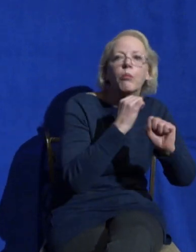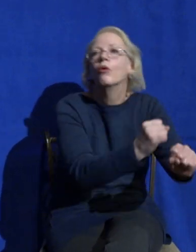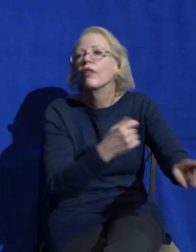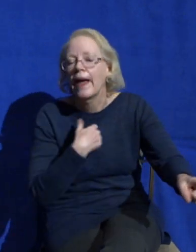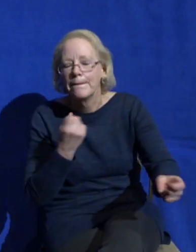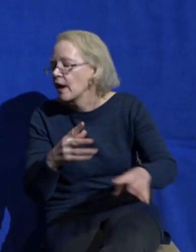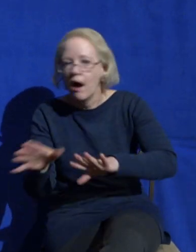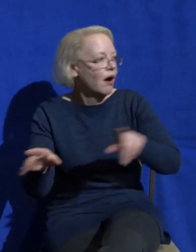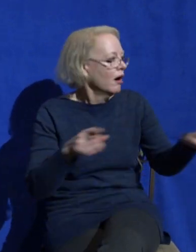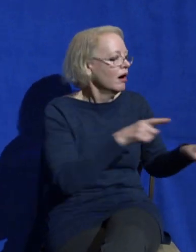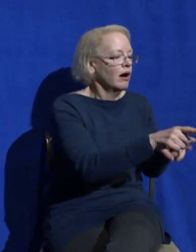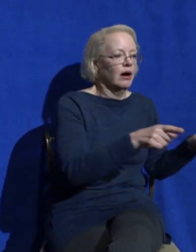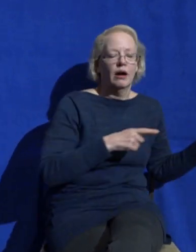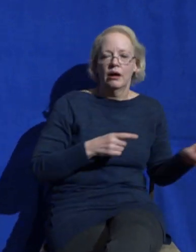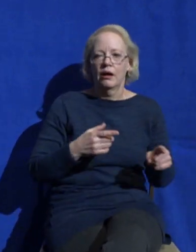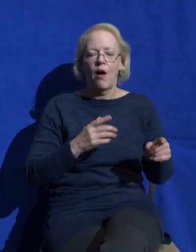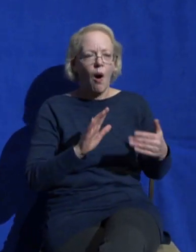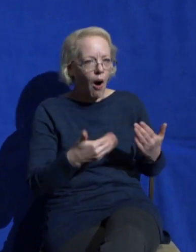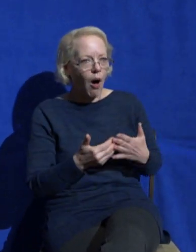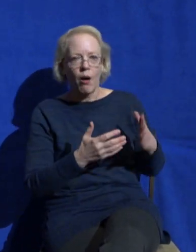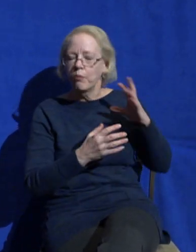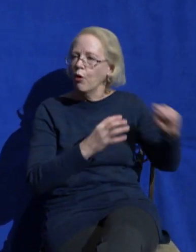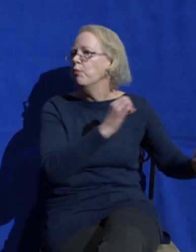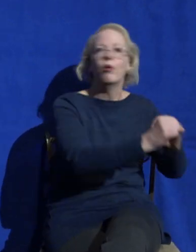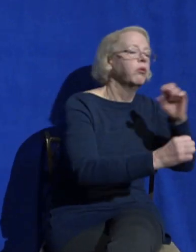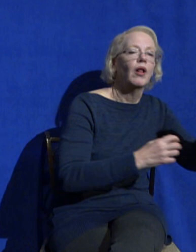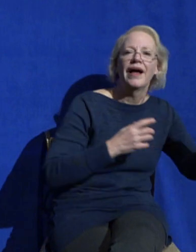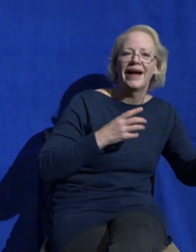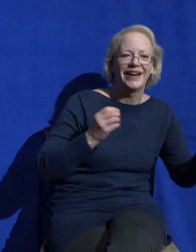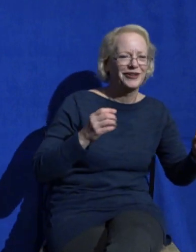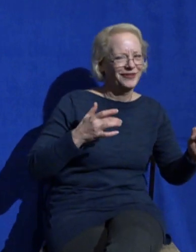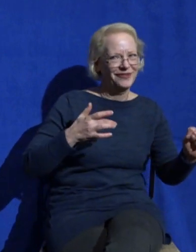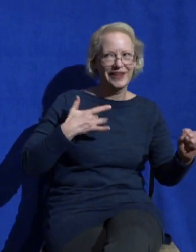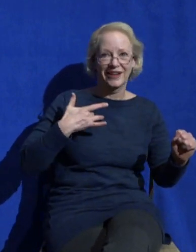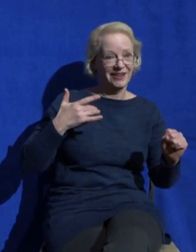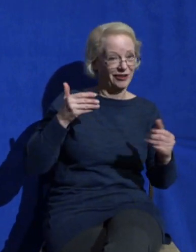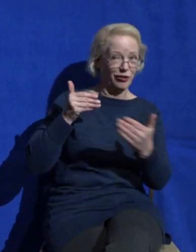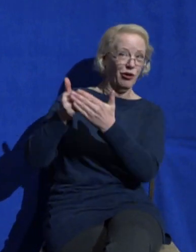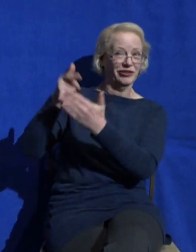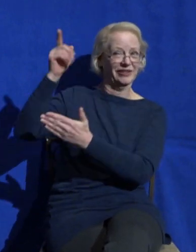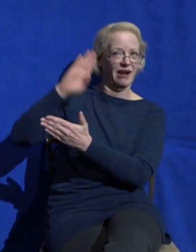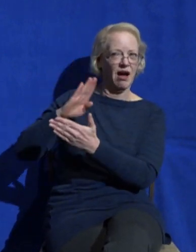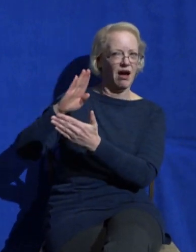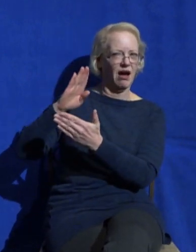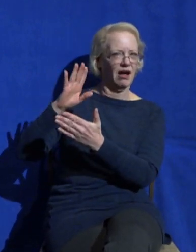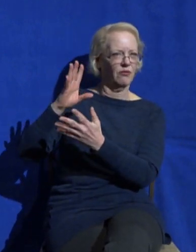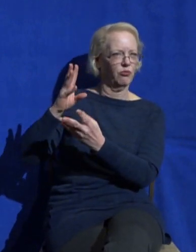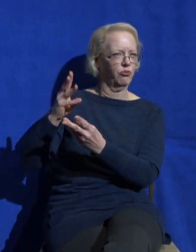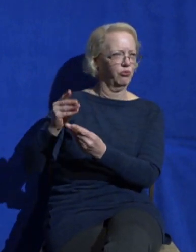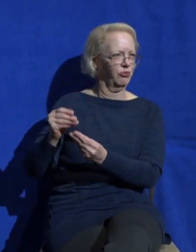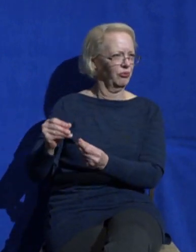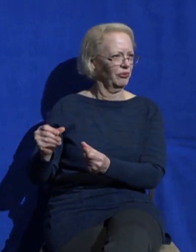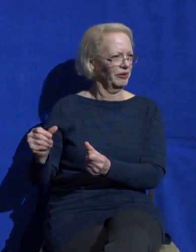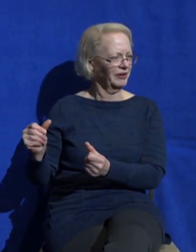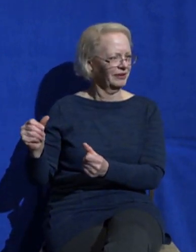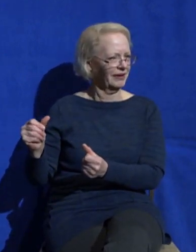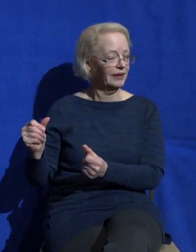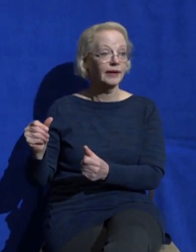and your intimacy with God just gets lost in the midst of it. And that's what's happening to Martha. And listen, it's not like she's